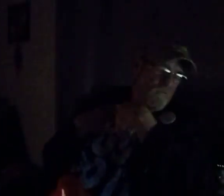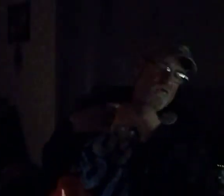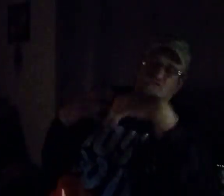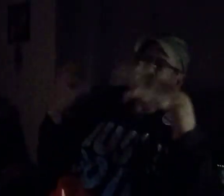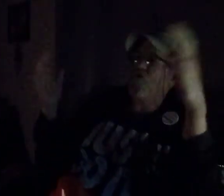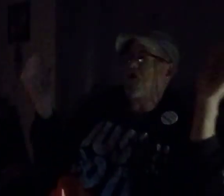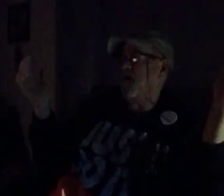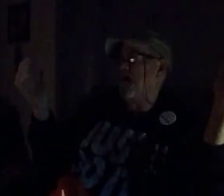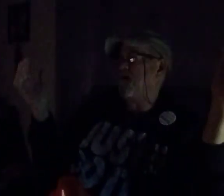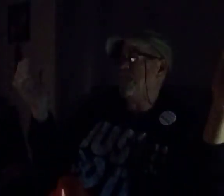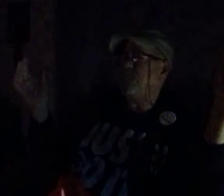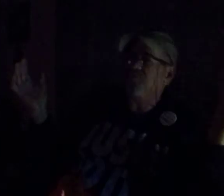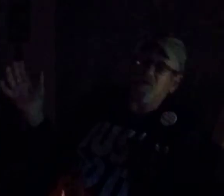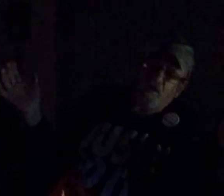I would say, okay, media,